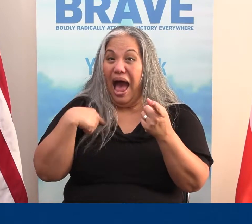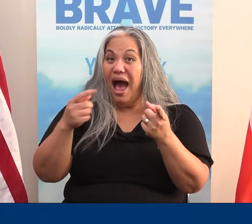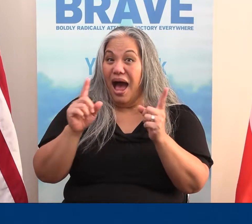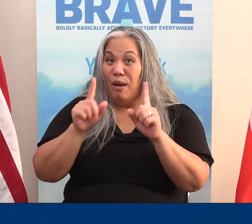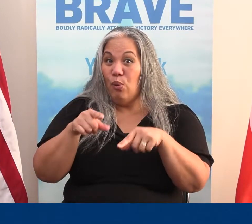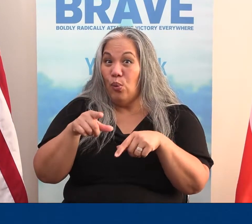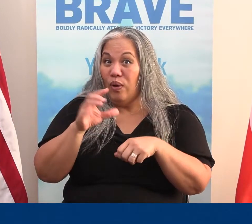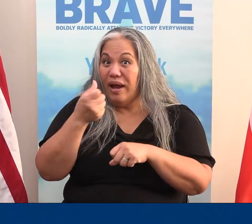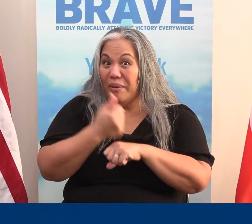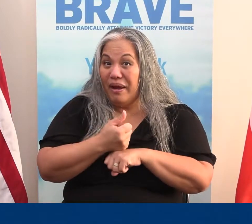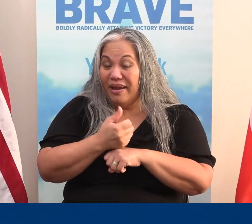Amen?